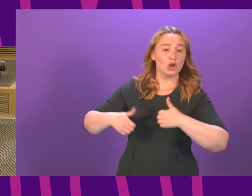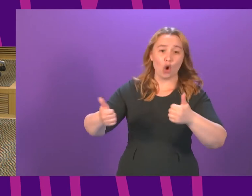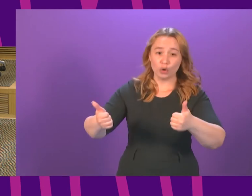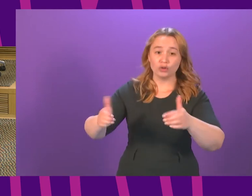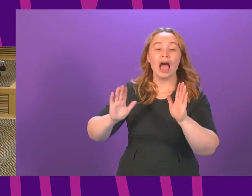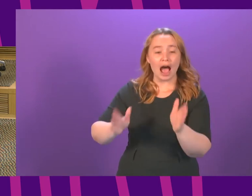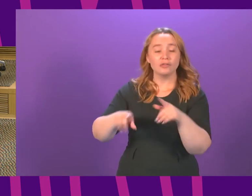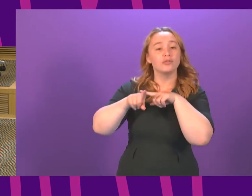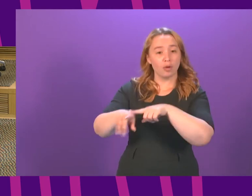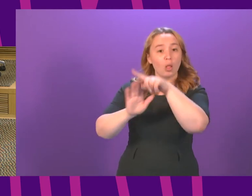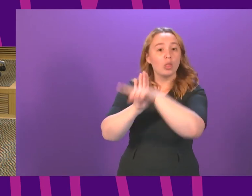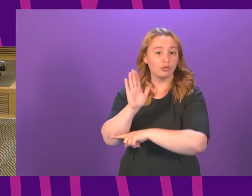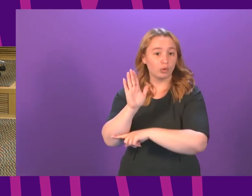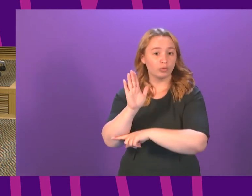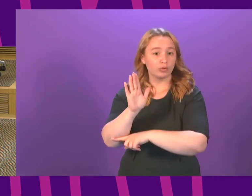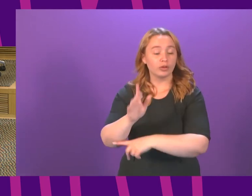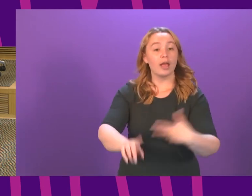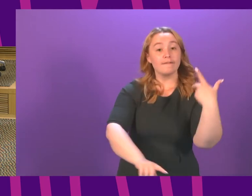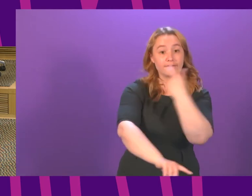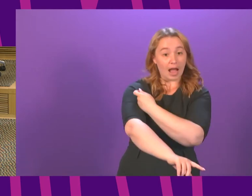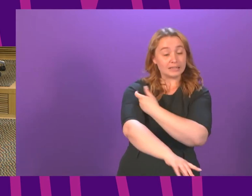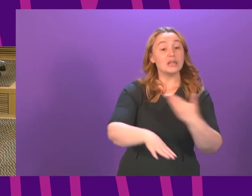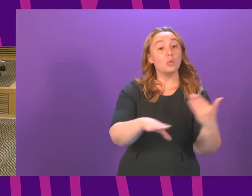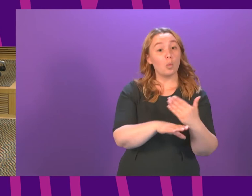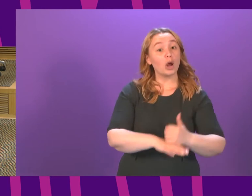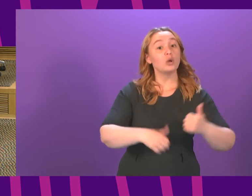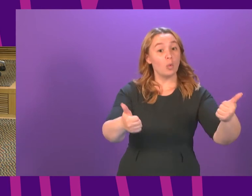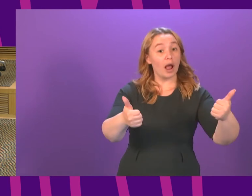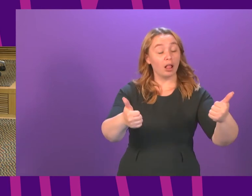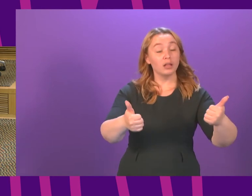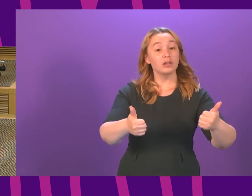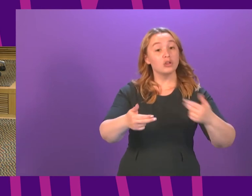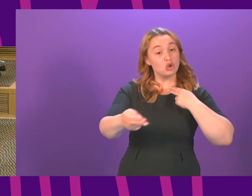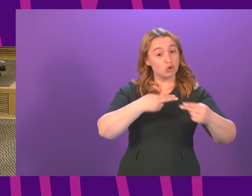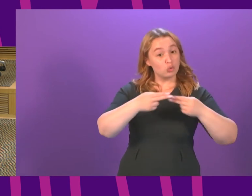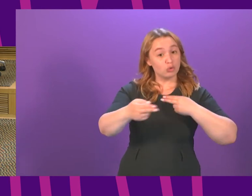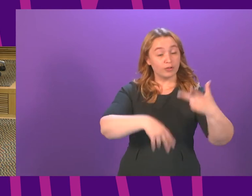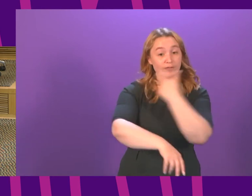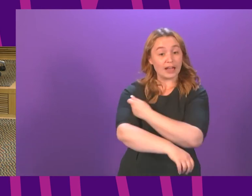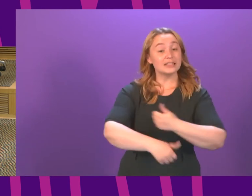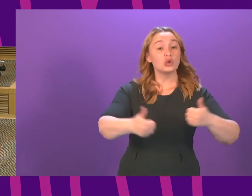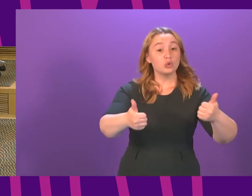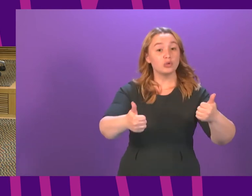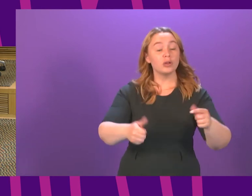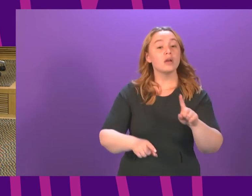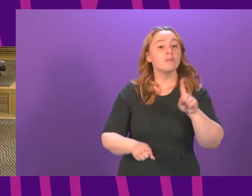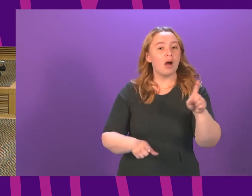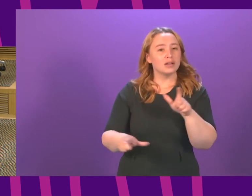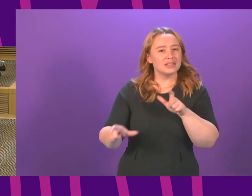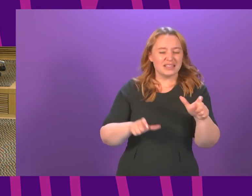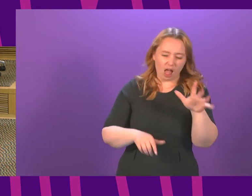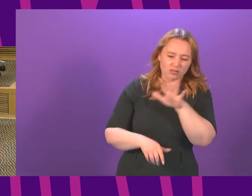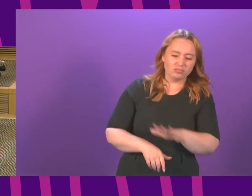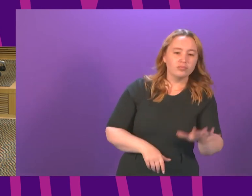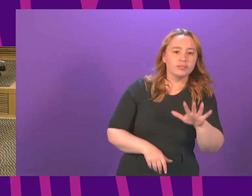while the vaccination is proving to be effective all of the news on vaccination is good but we still have around 50 slightly more than 50